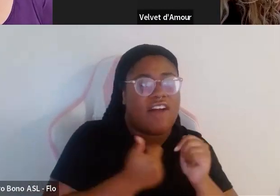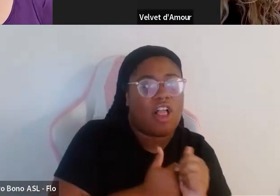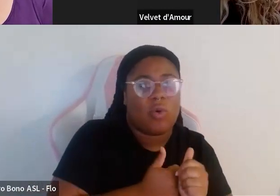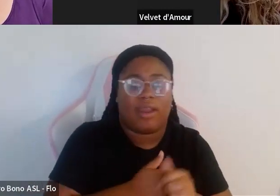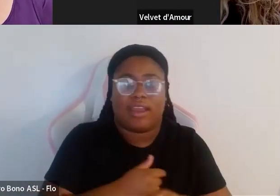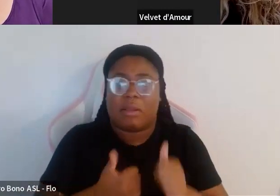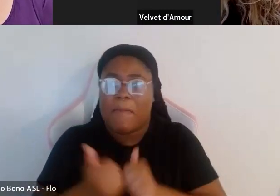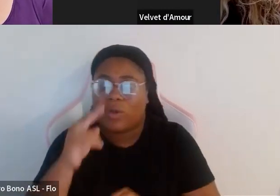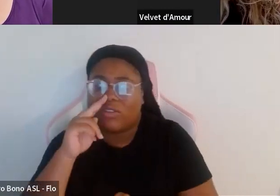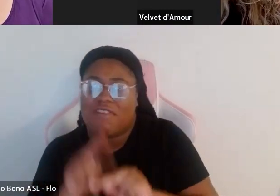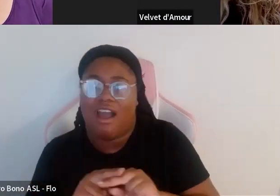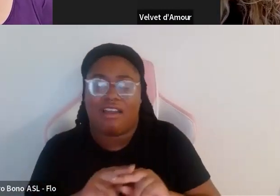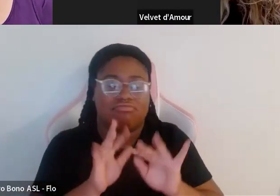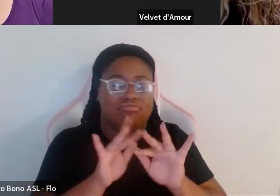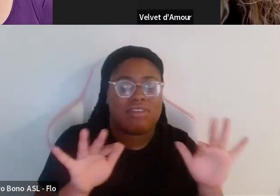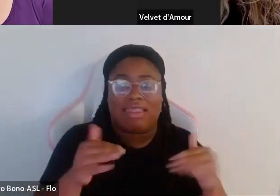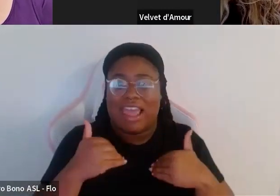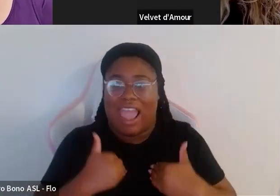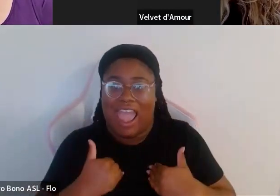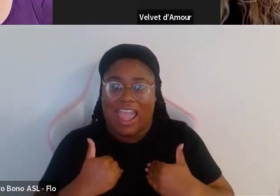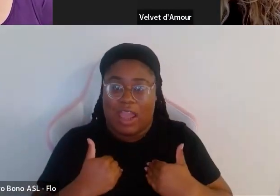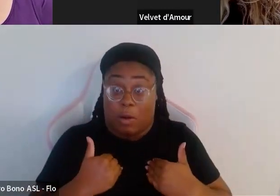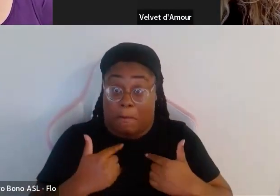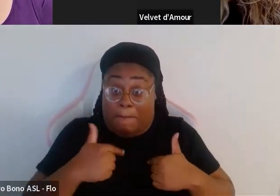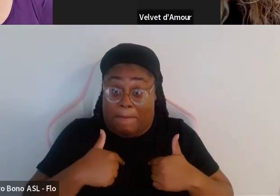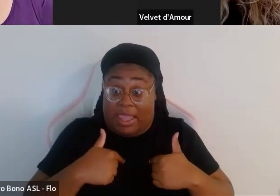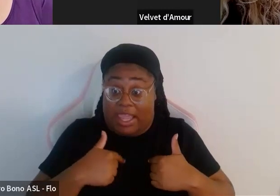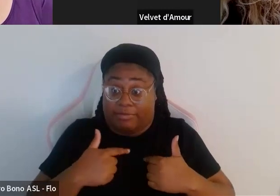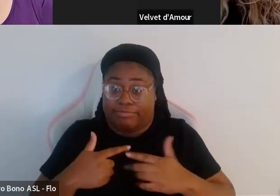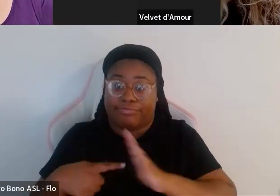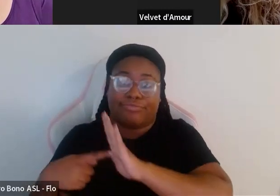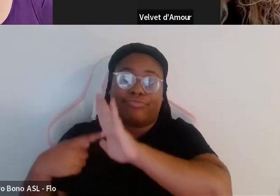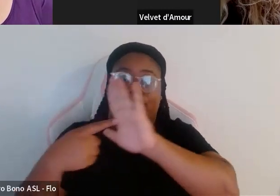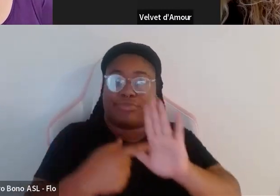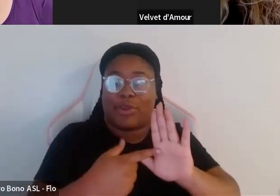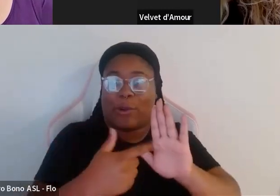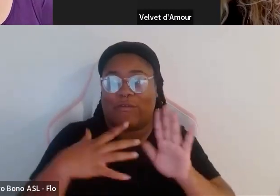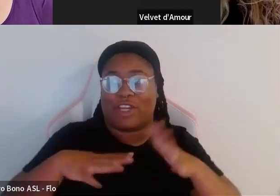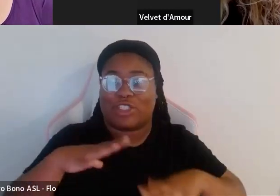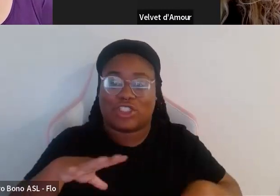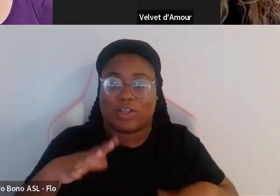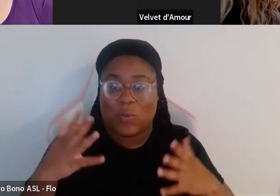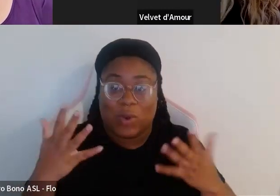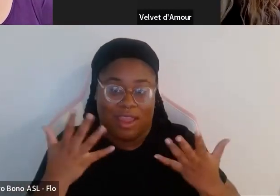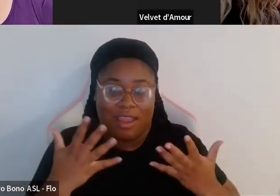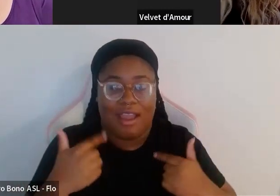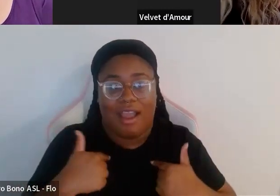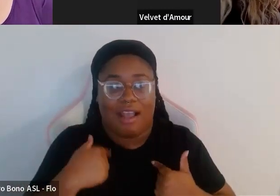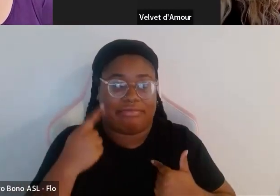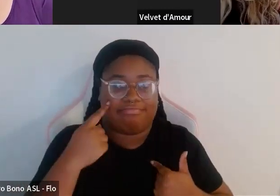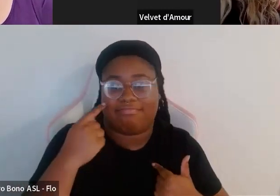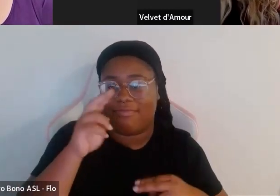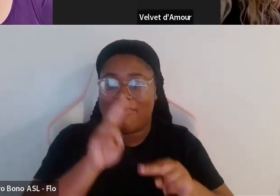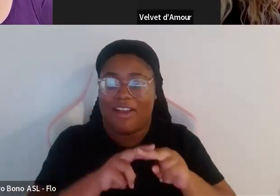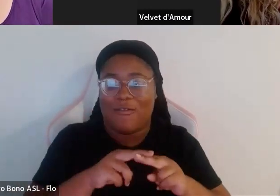just like they have the essence of what i perceive fashion to be which is having fun with how you look